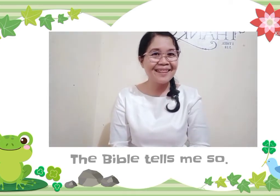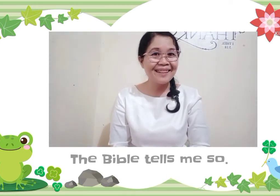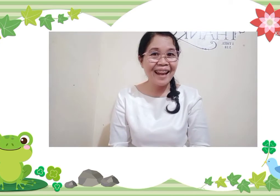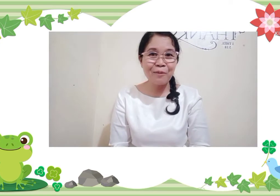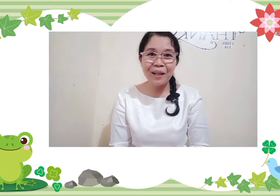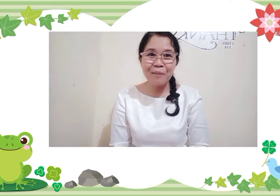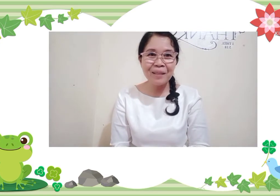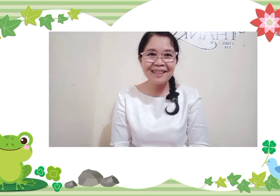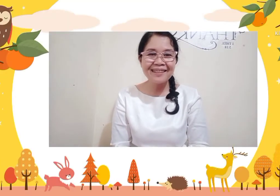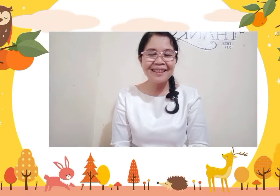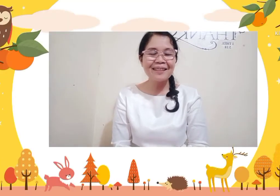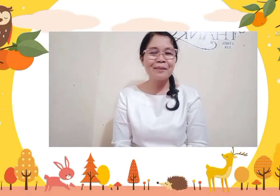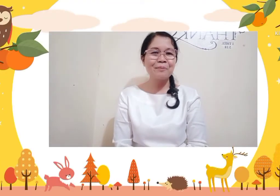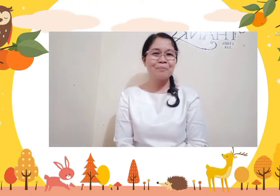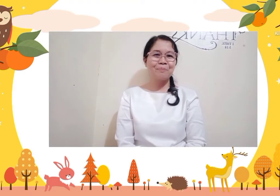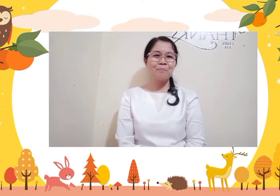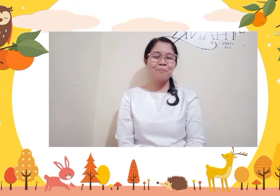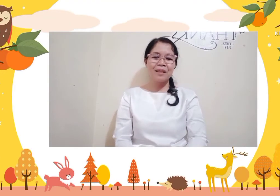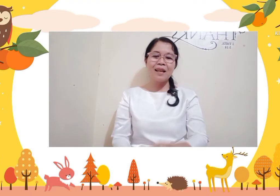Can we repeat?